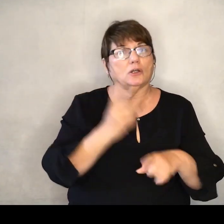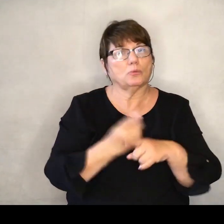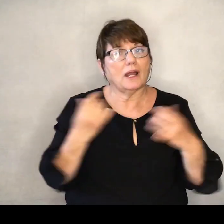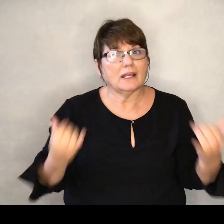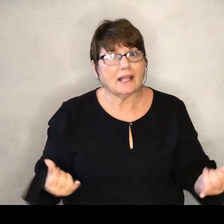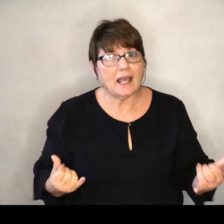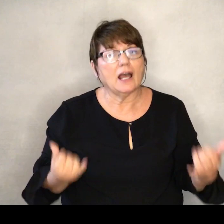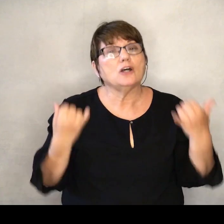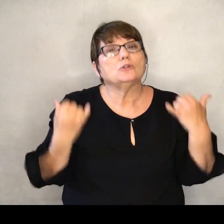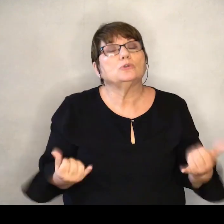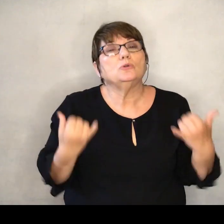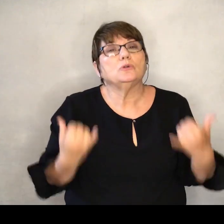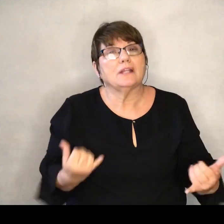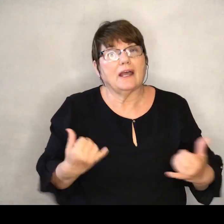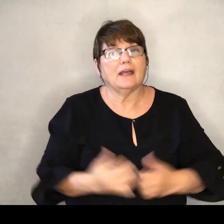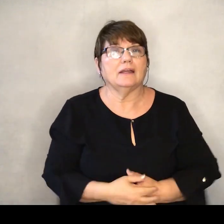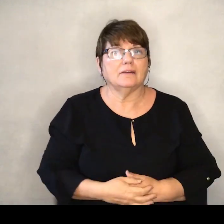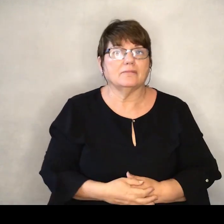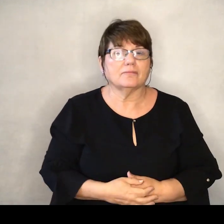today.